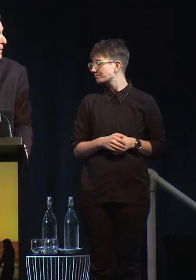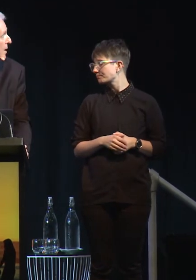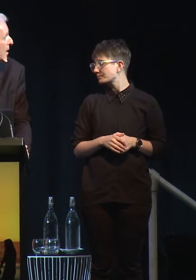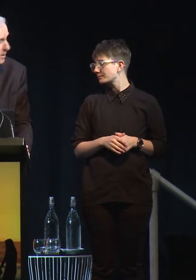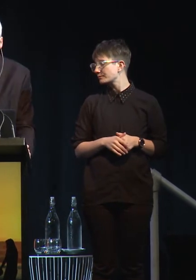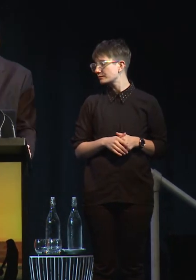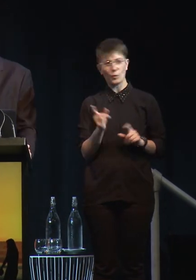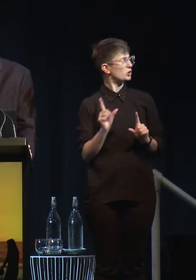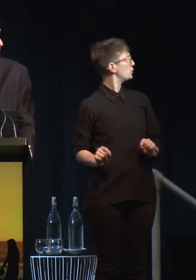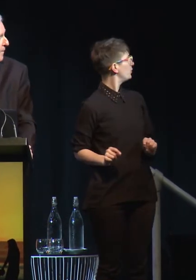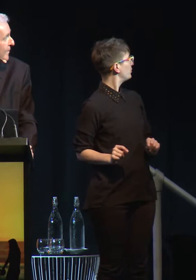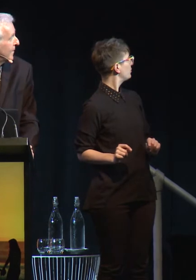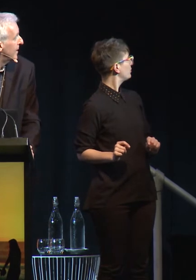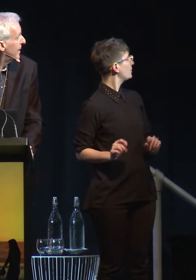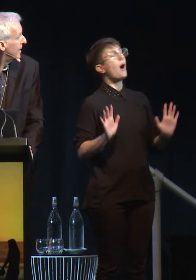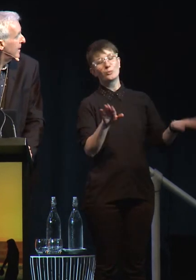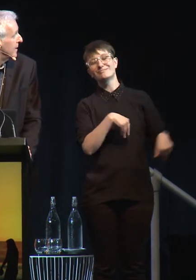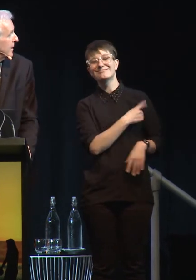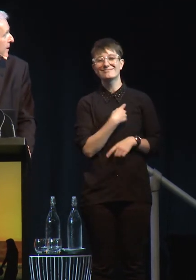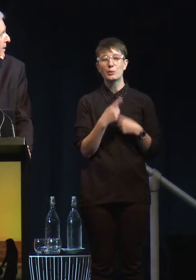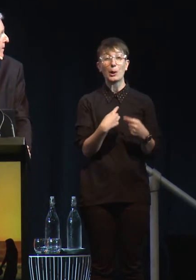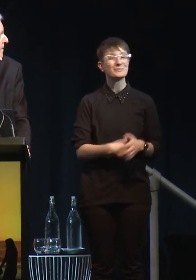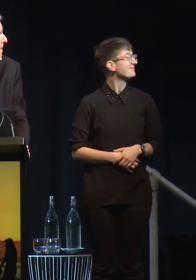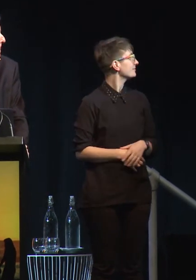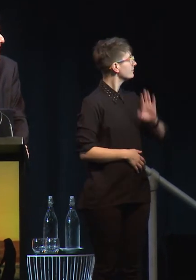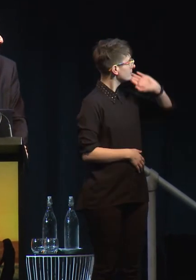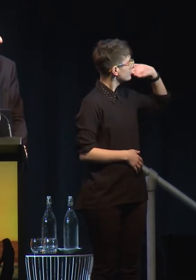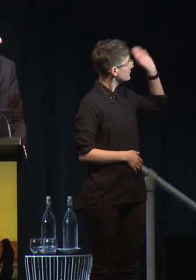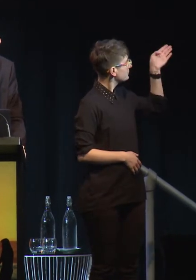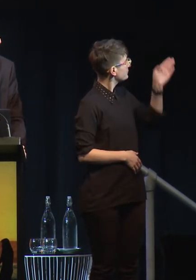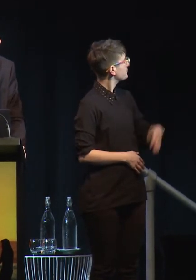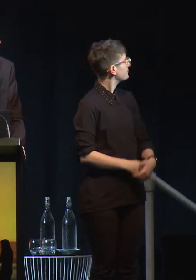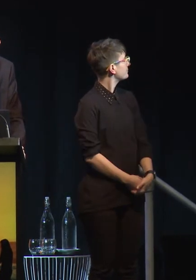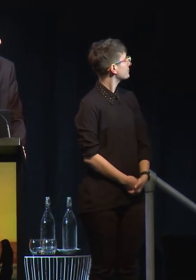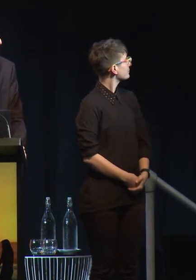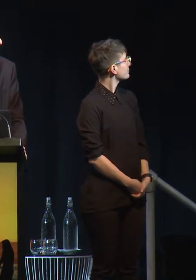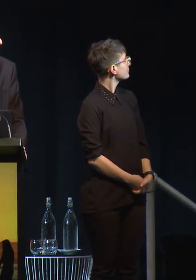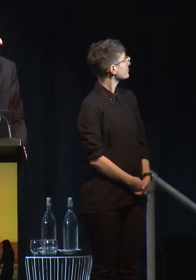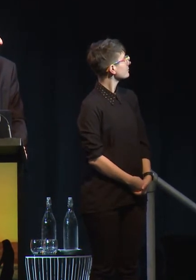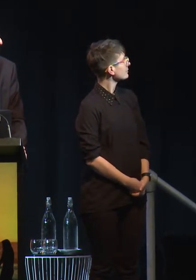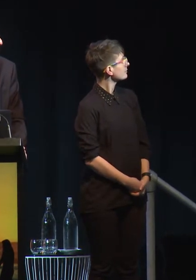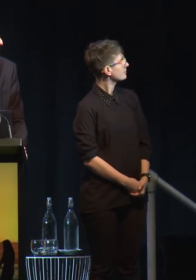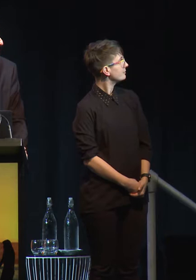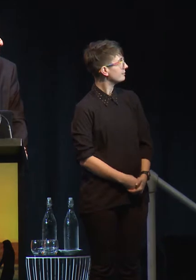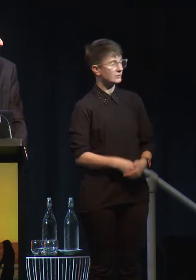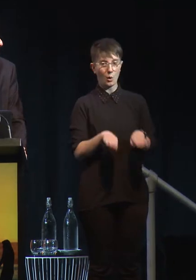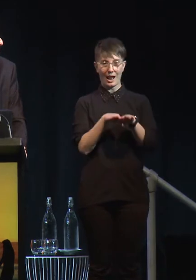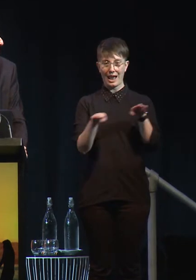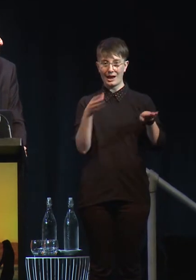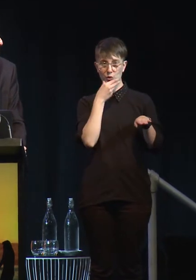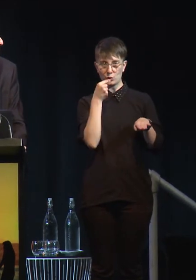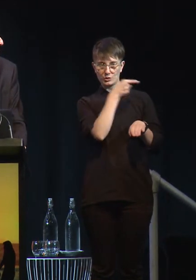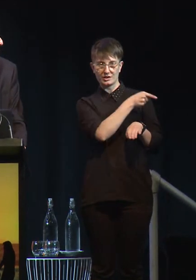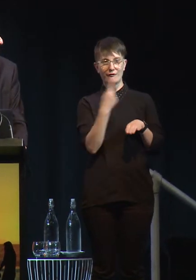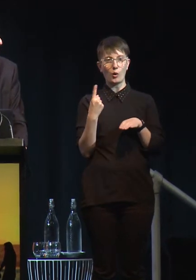So what did you do? Oh, here we go. So you can just look at the land use for cow's milk